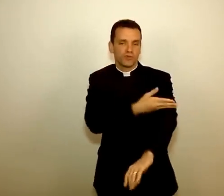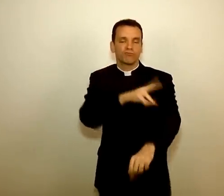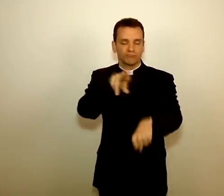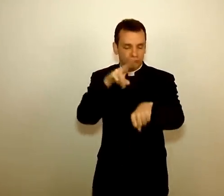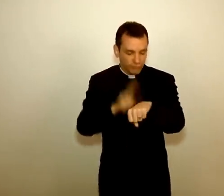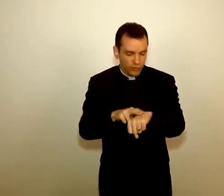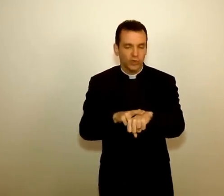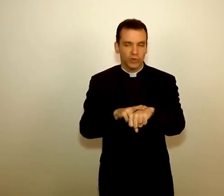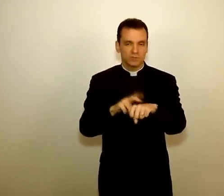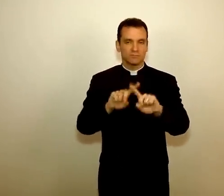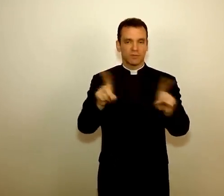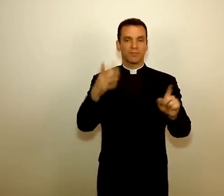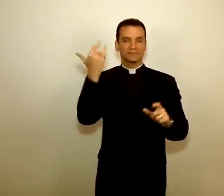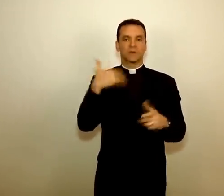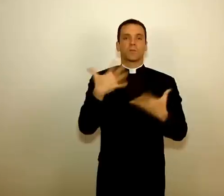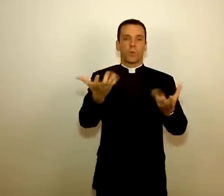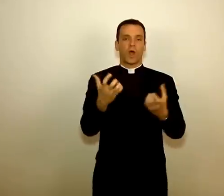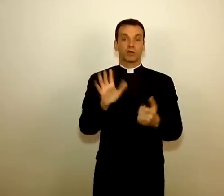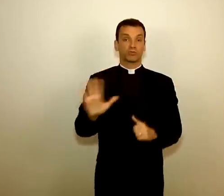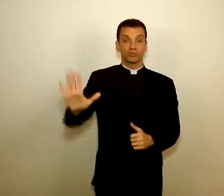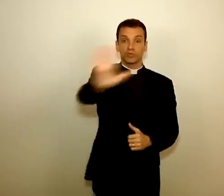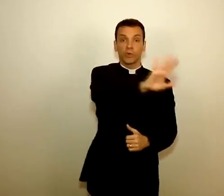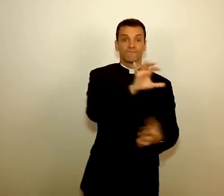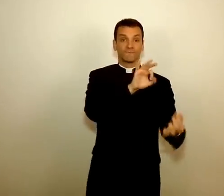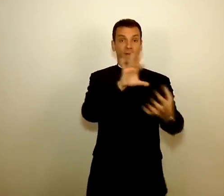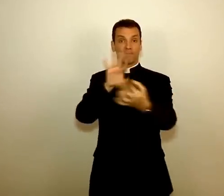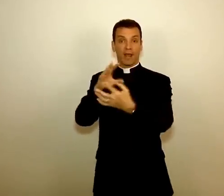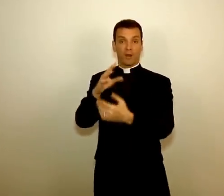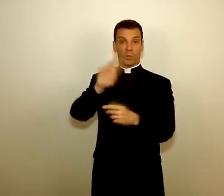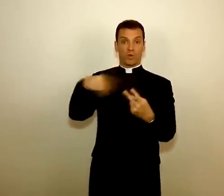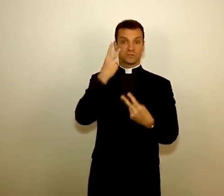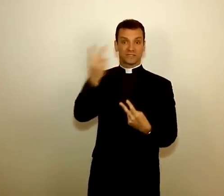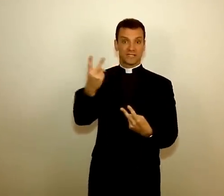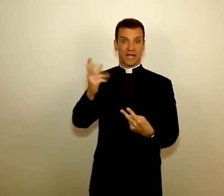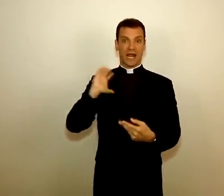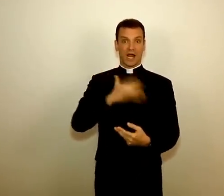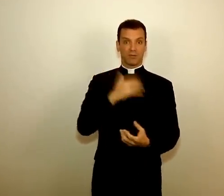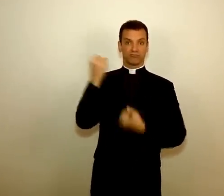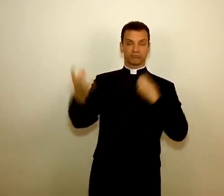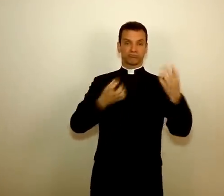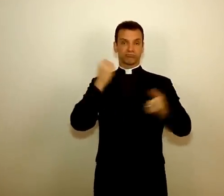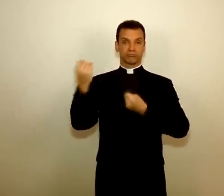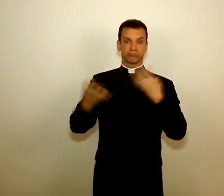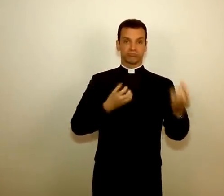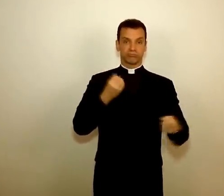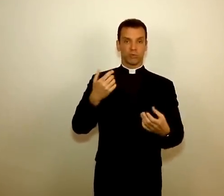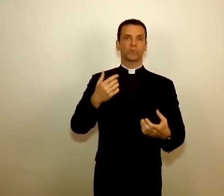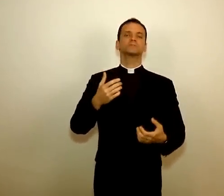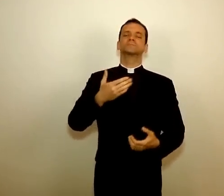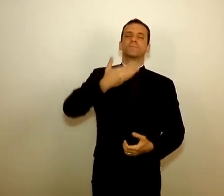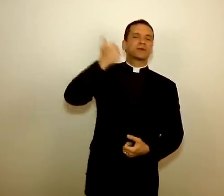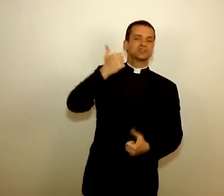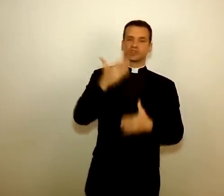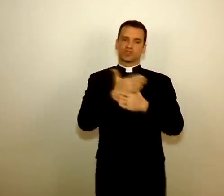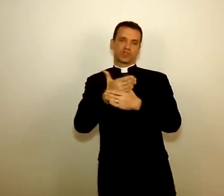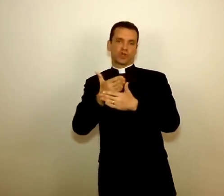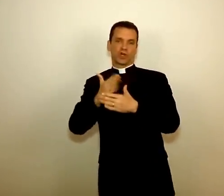debut of the new translation. What we've done still needs a lot of improvement,